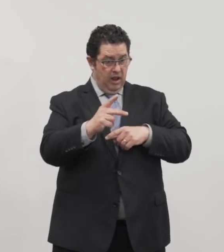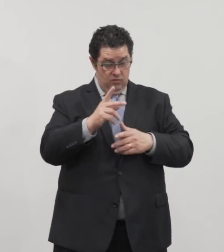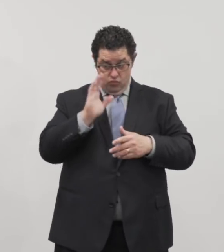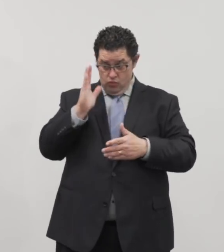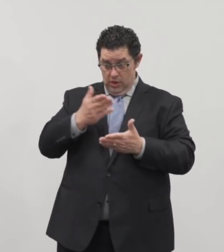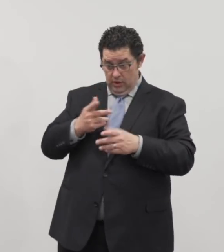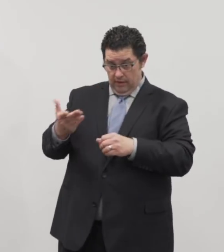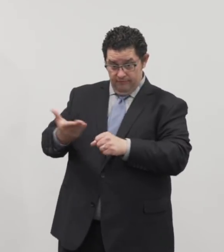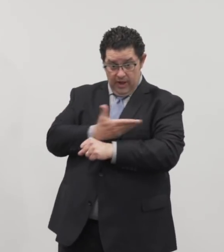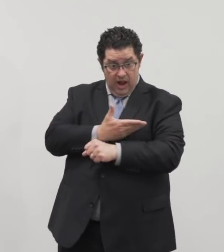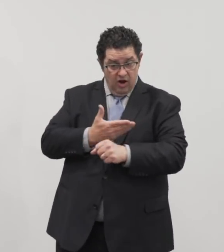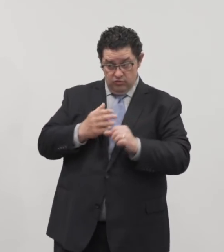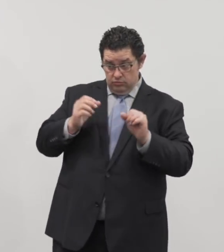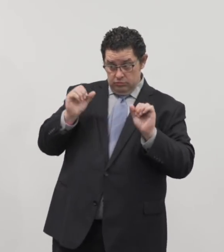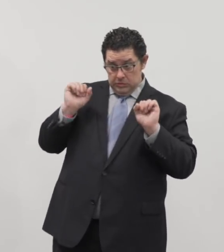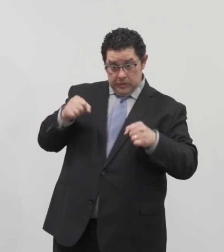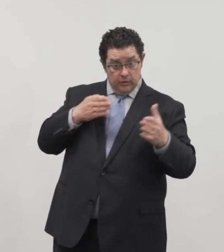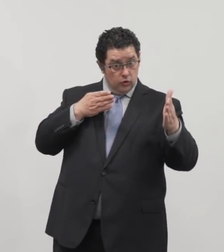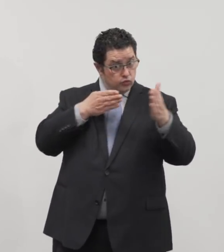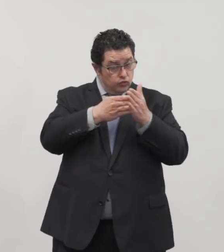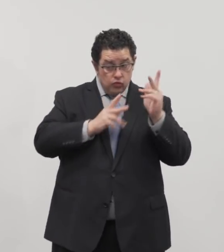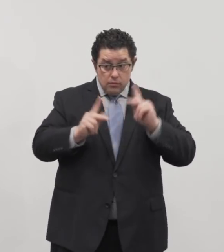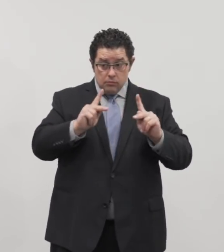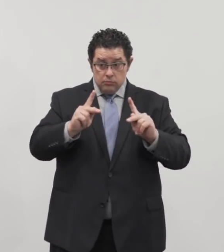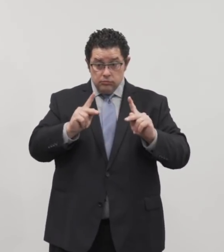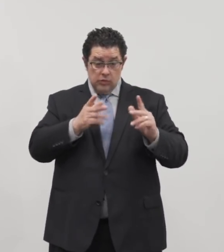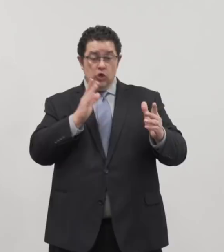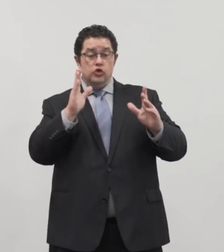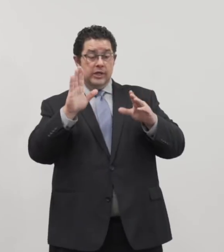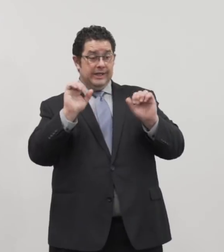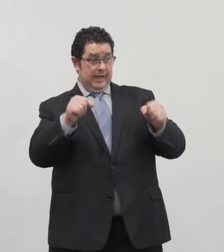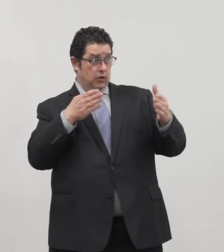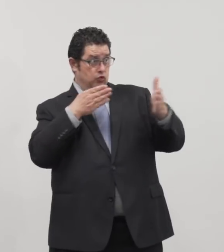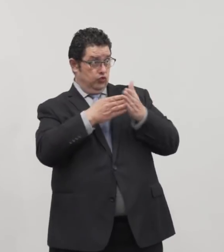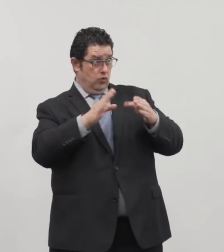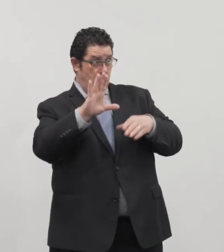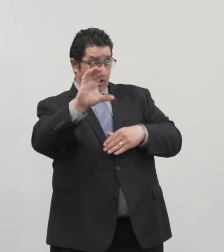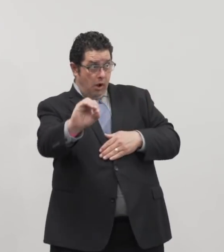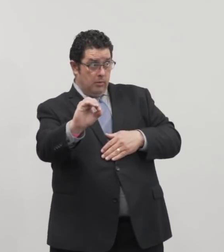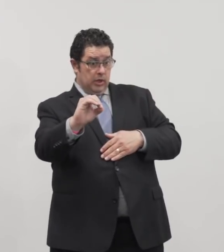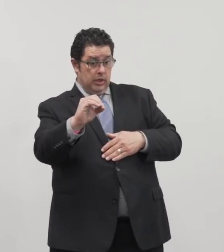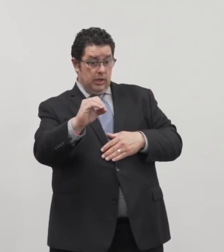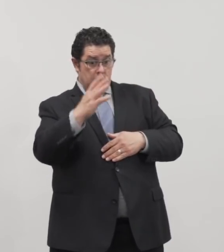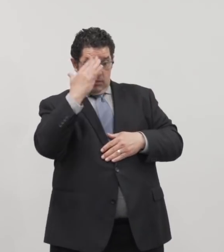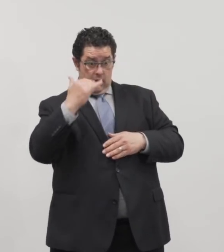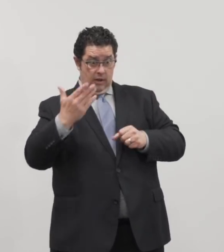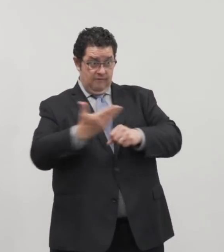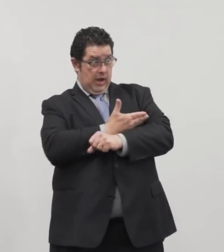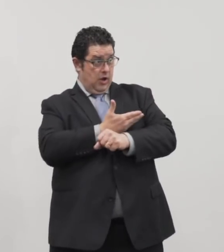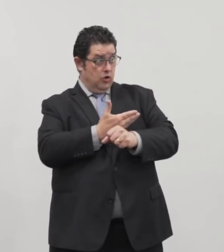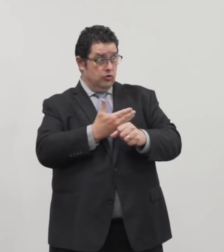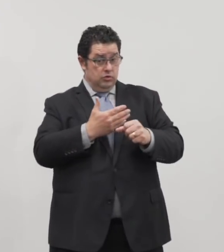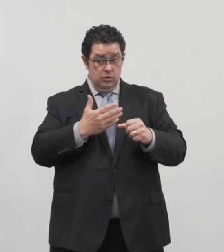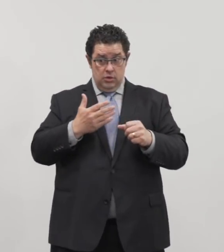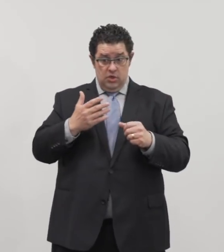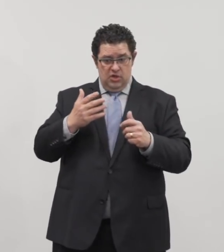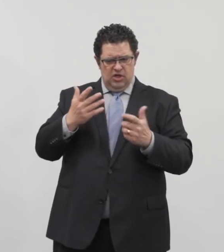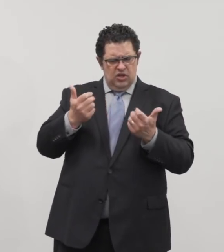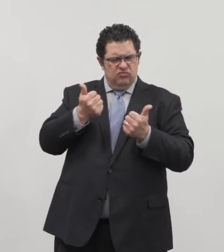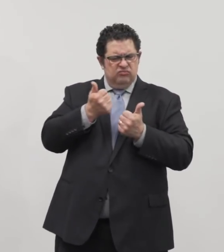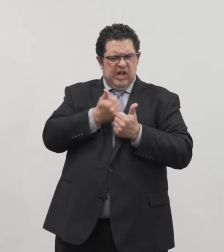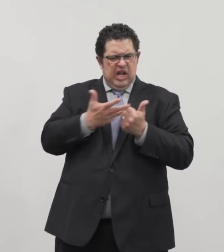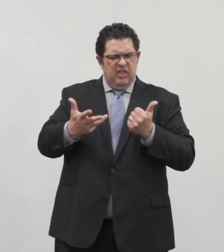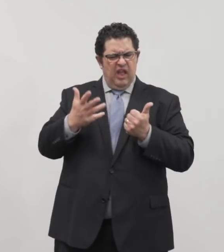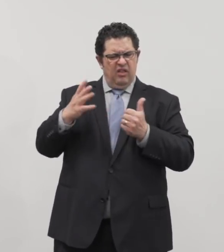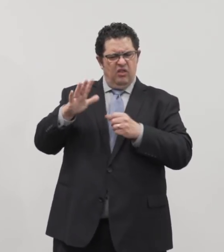they can sue the companies for, you know, firing them. Is there any concern that the county may be under liability based off of this?